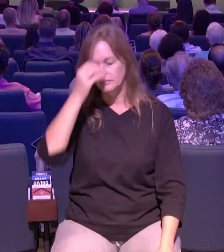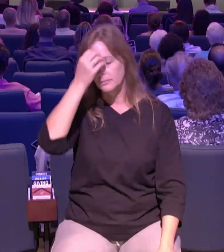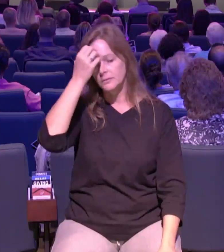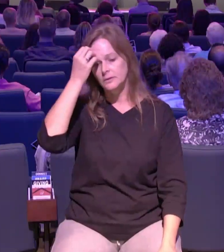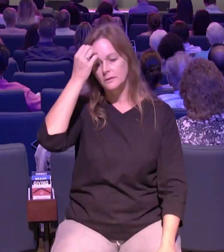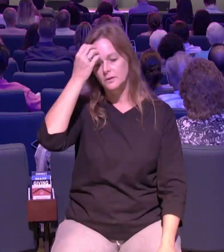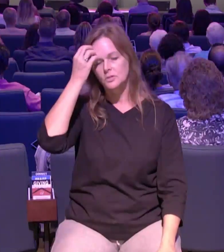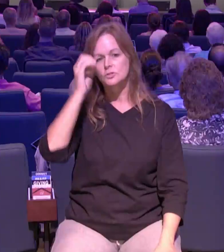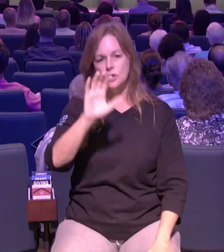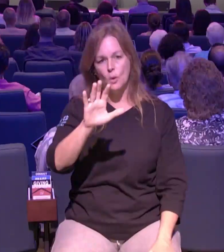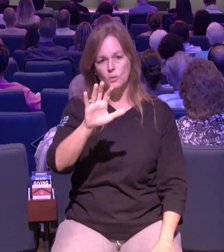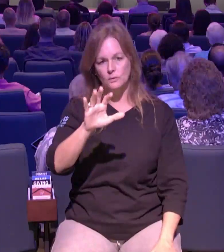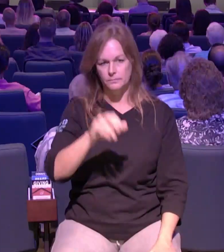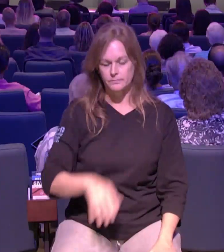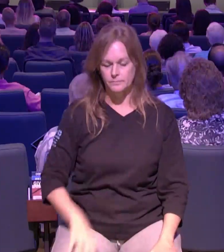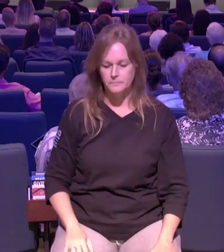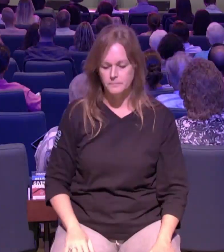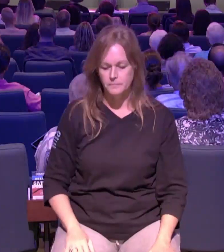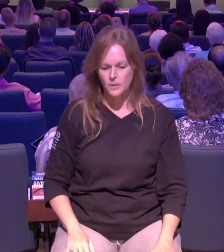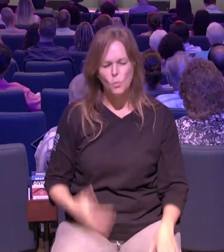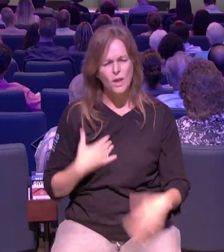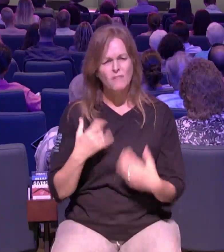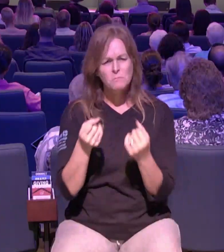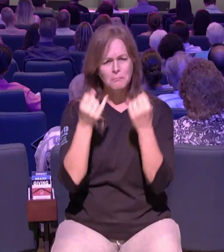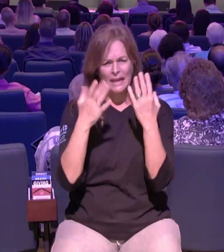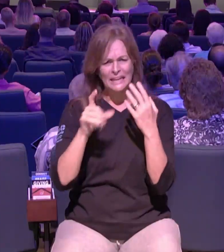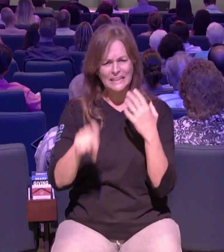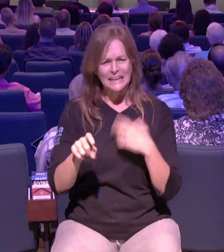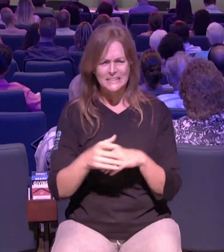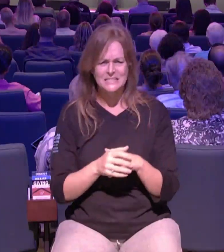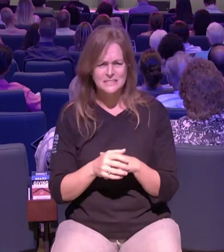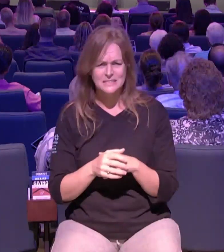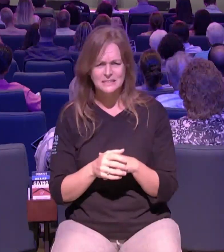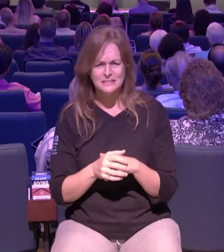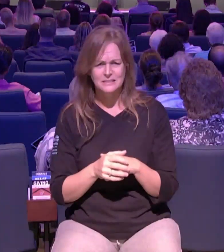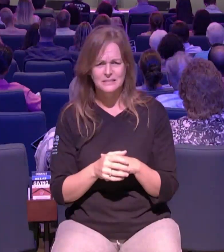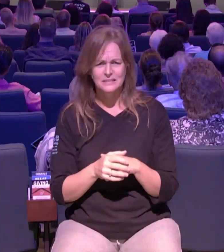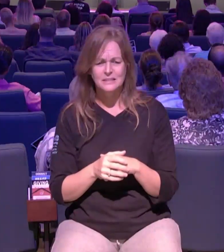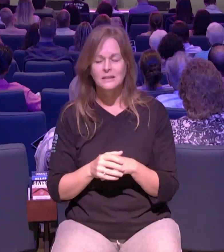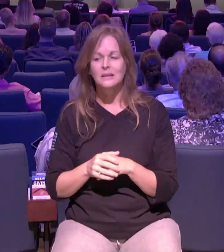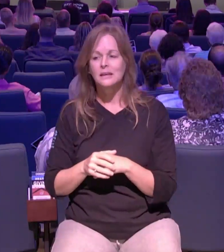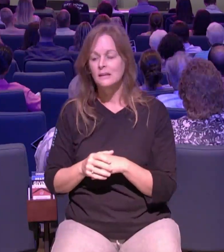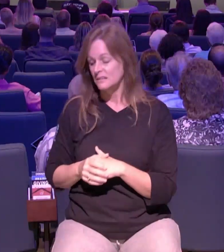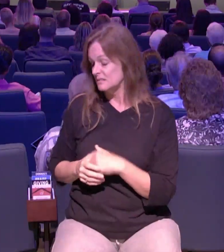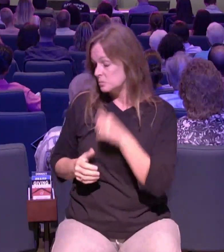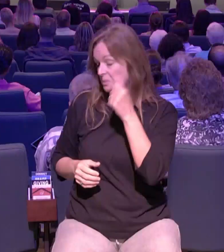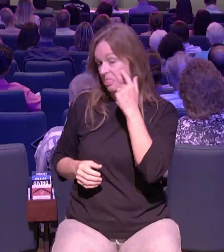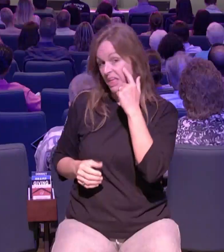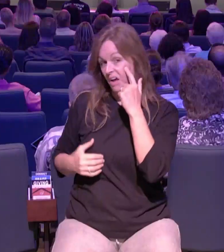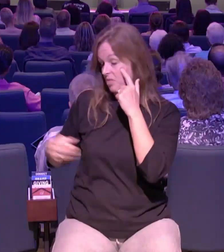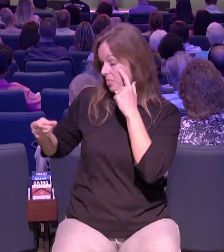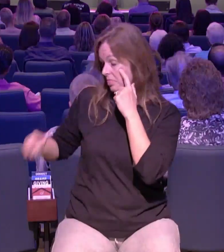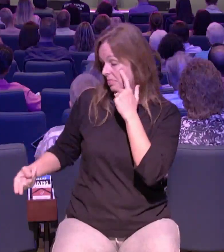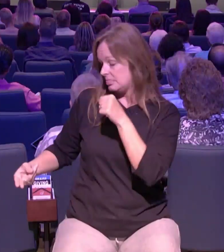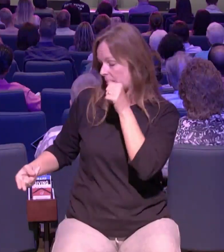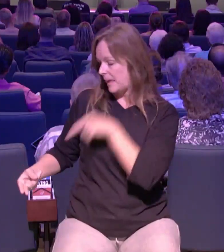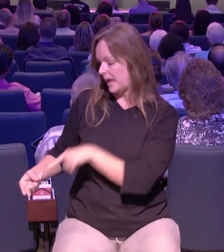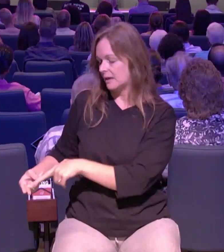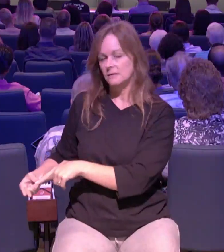god story that he is unfolding over this region see god is doing something that is way bigger than any of us at christ fellowship i mean